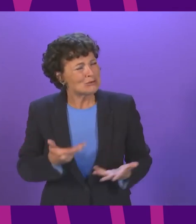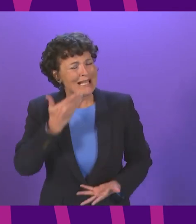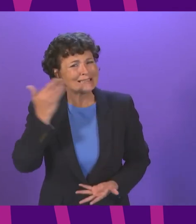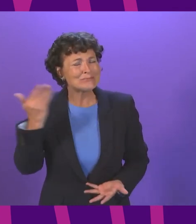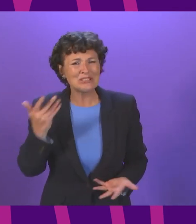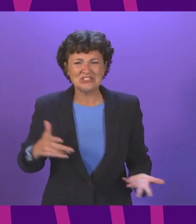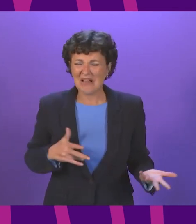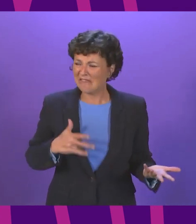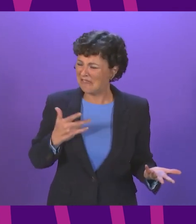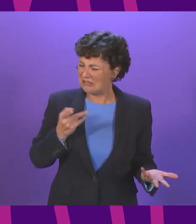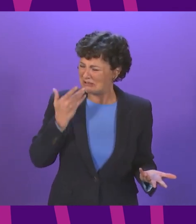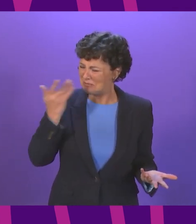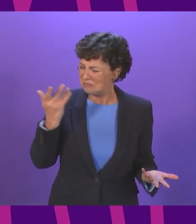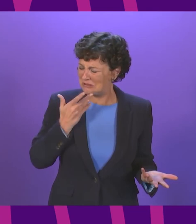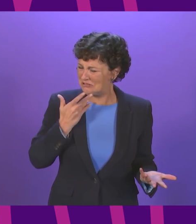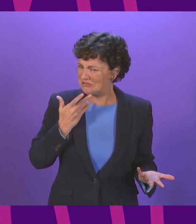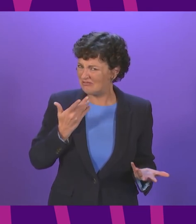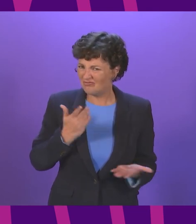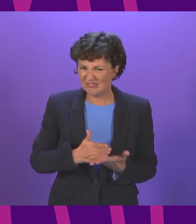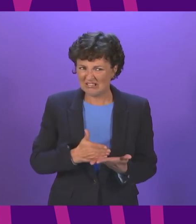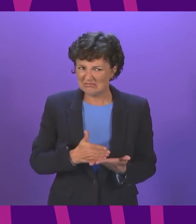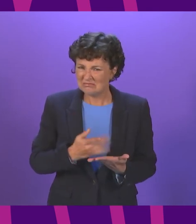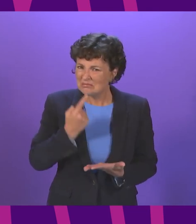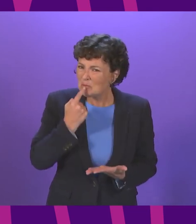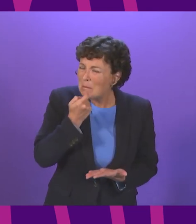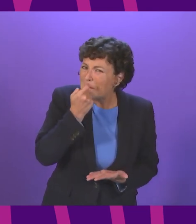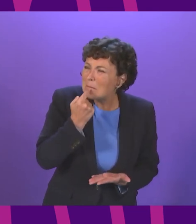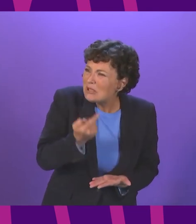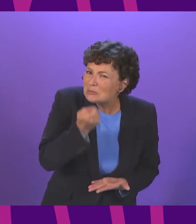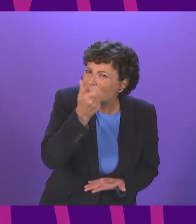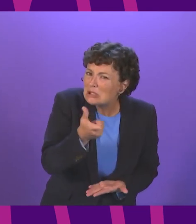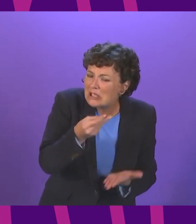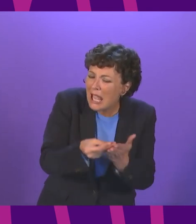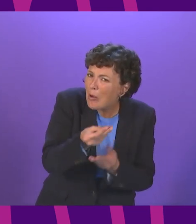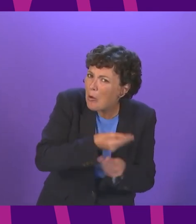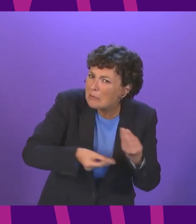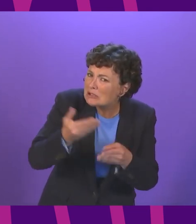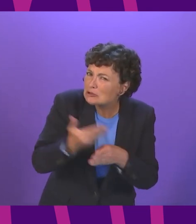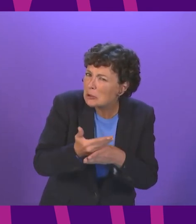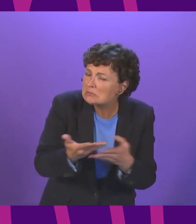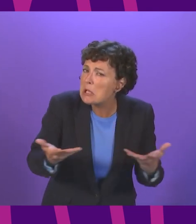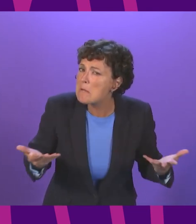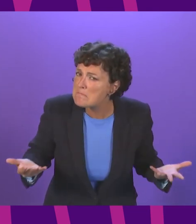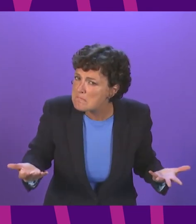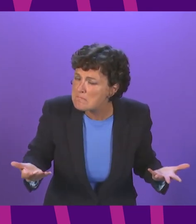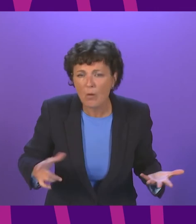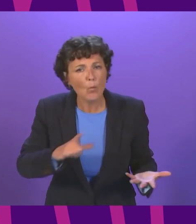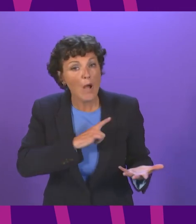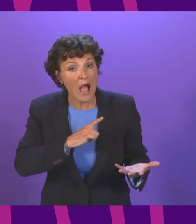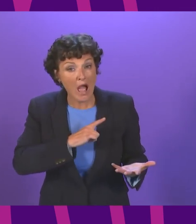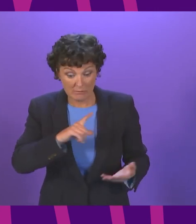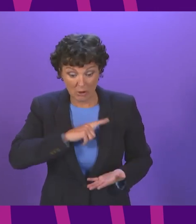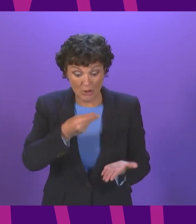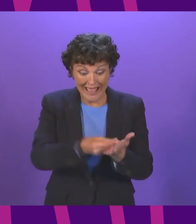inexplicably silent on the issue of the economy and jobs and why is that and it is important because the two are